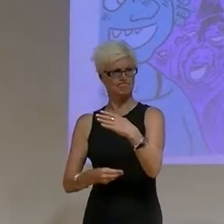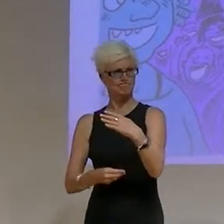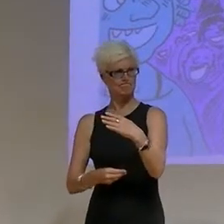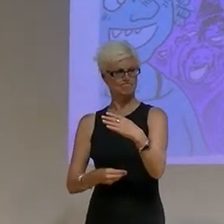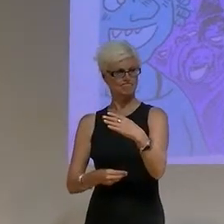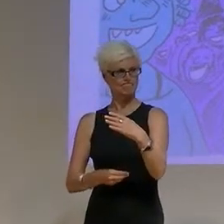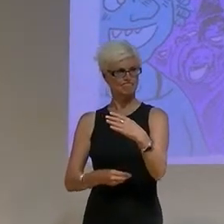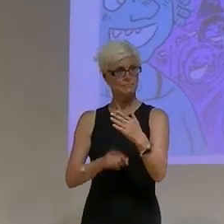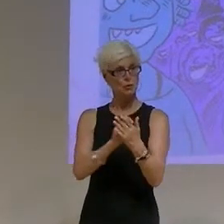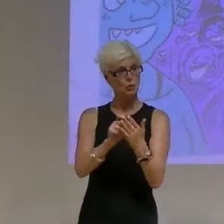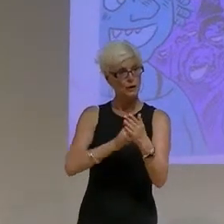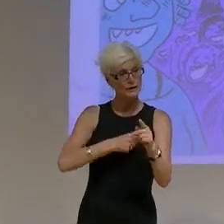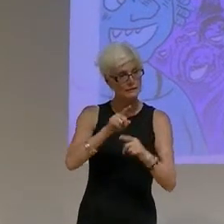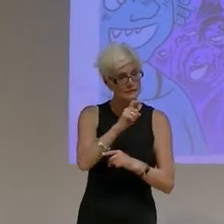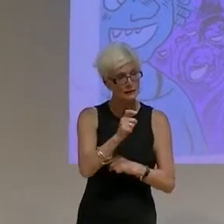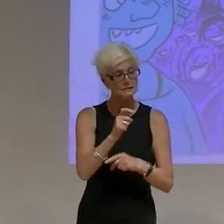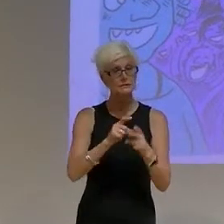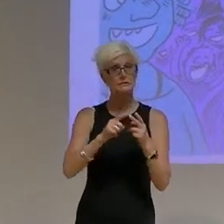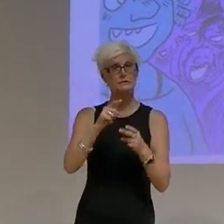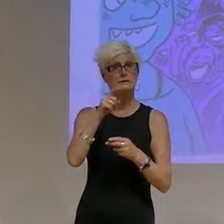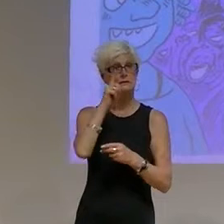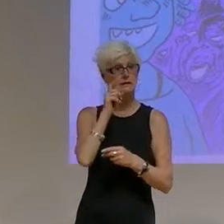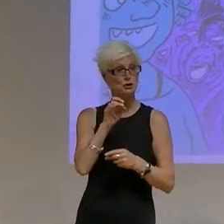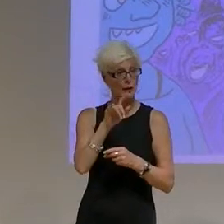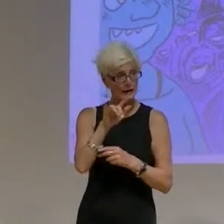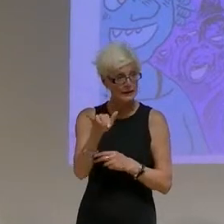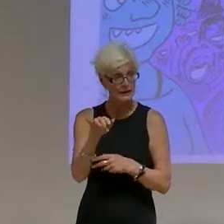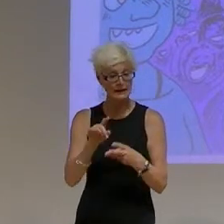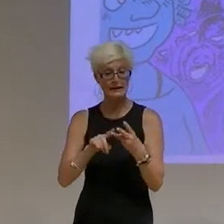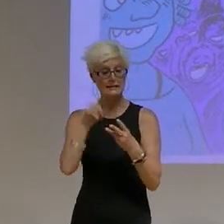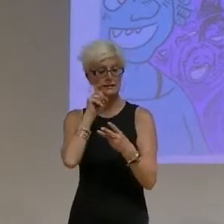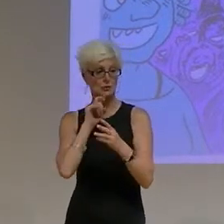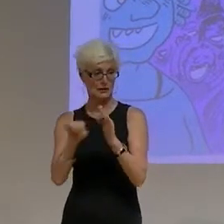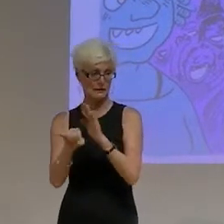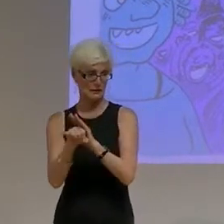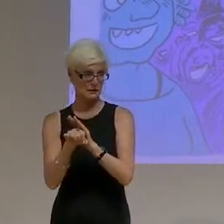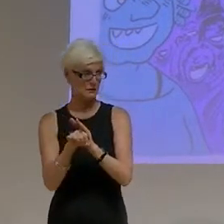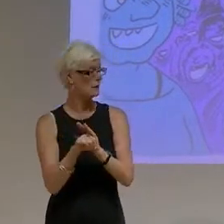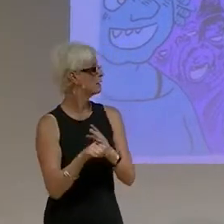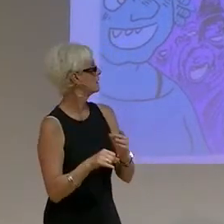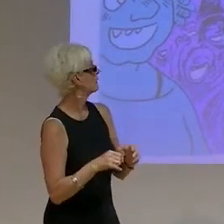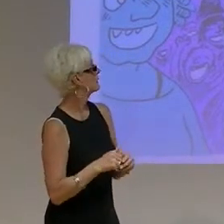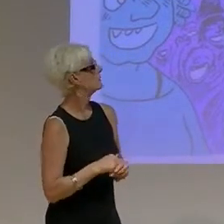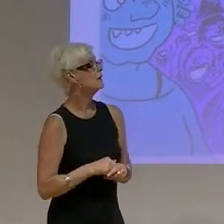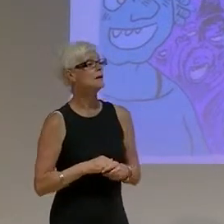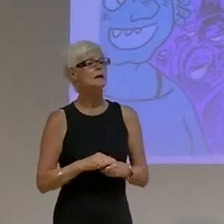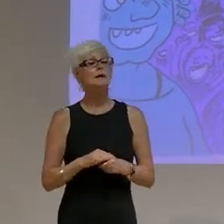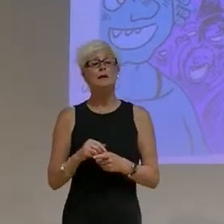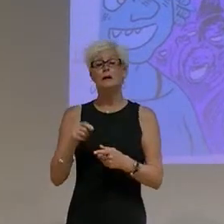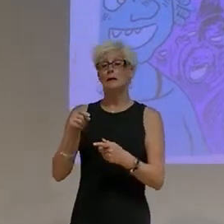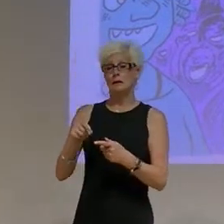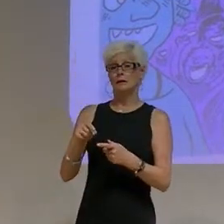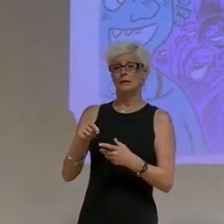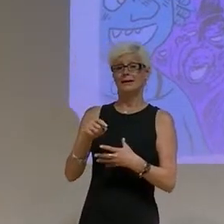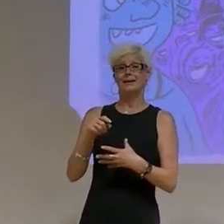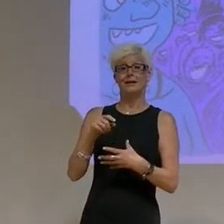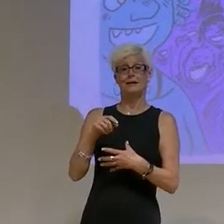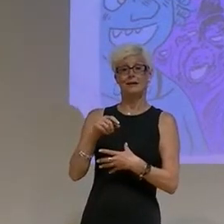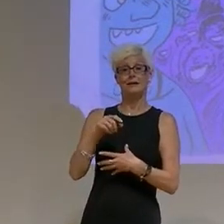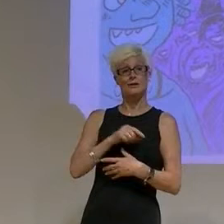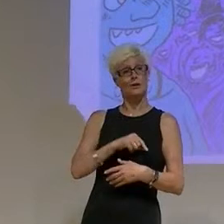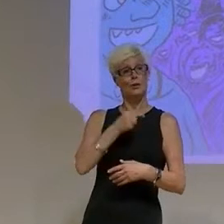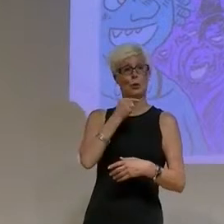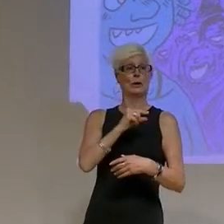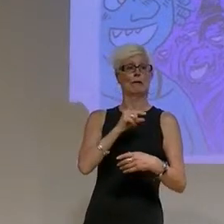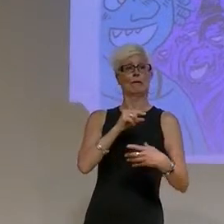writing on sex, sexuality and sexual identities. To include asexuality into the queer alphabet is not only